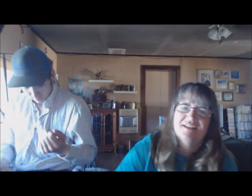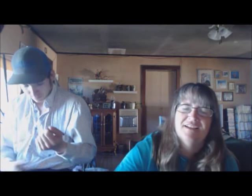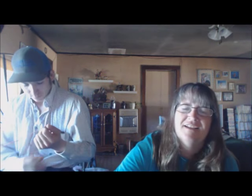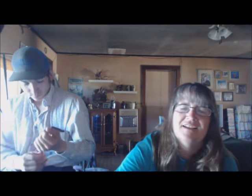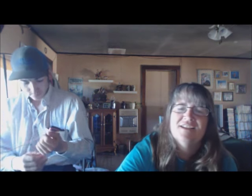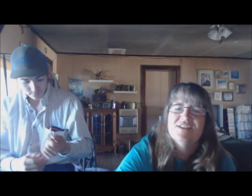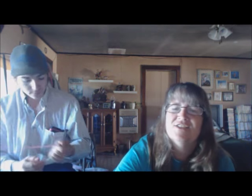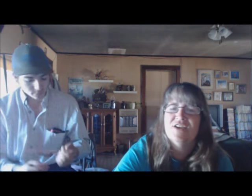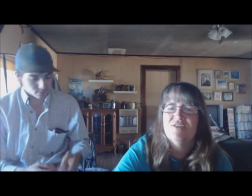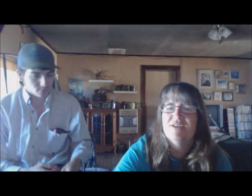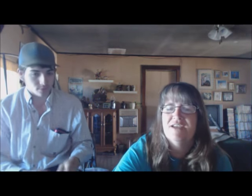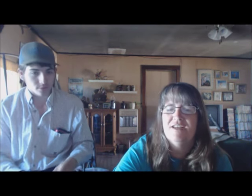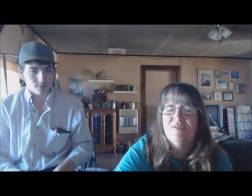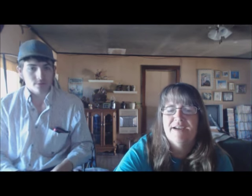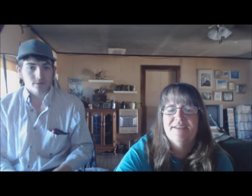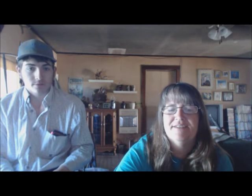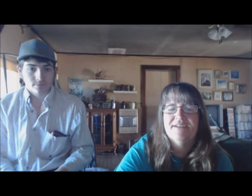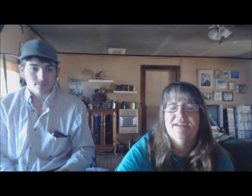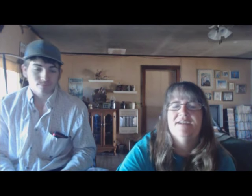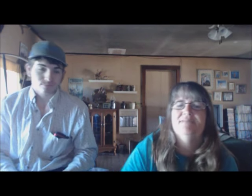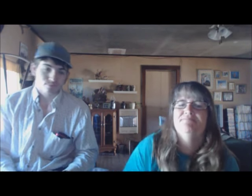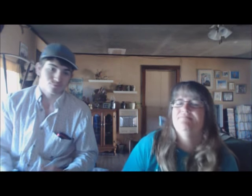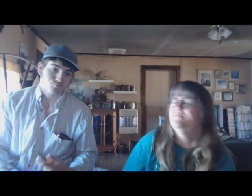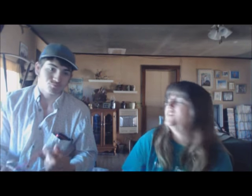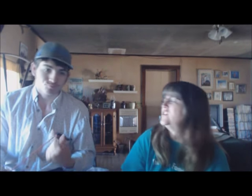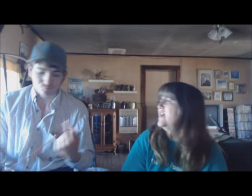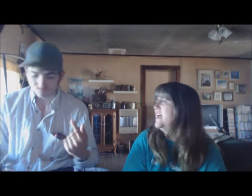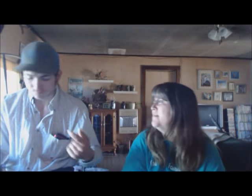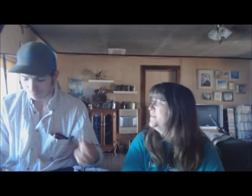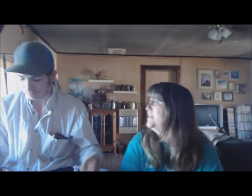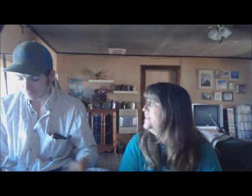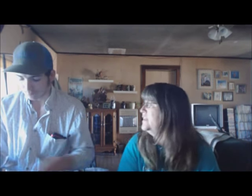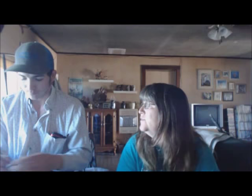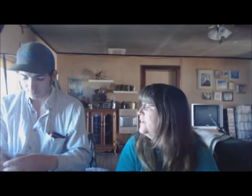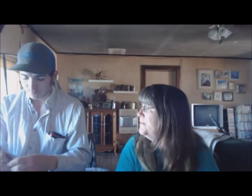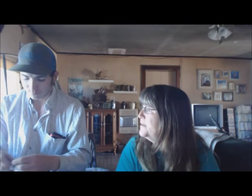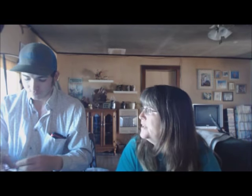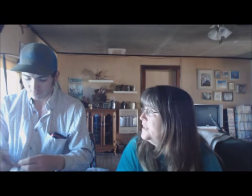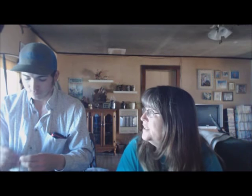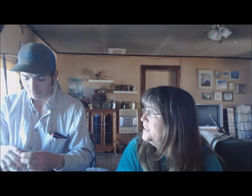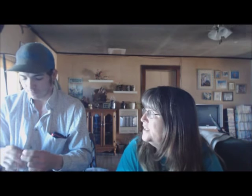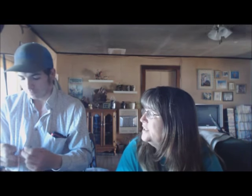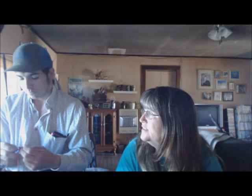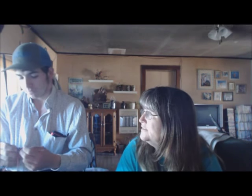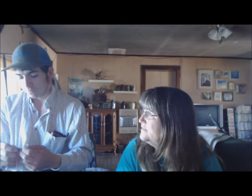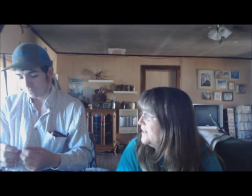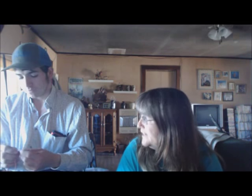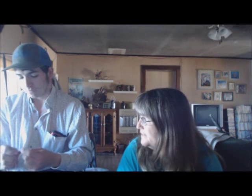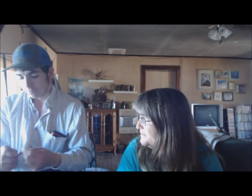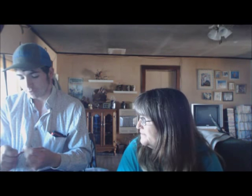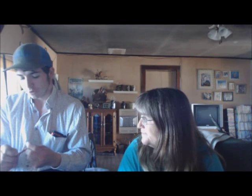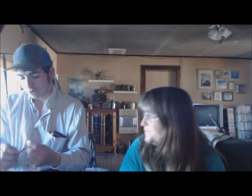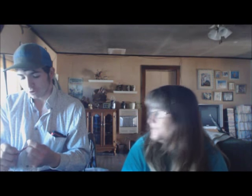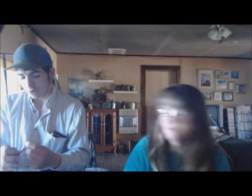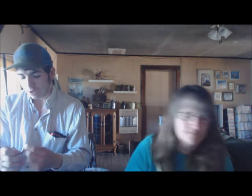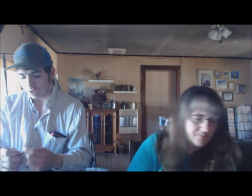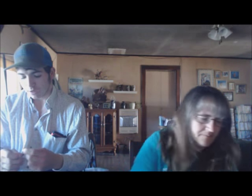old. So, anyway. So, that happened, and then what happened Friday? Uh,